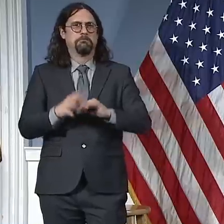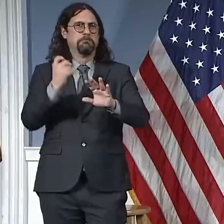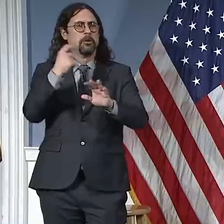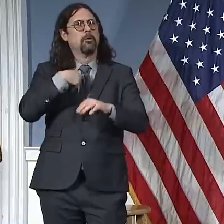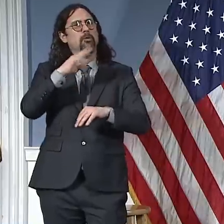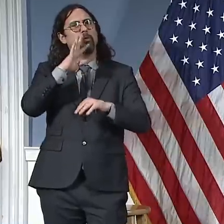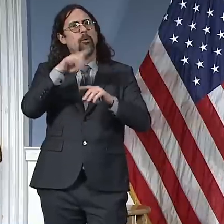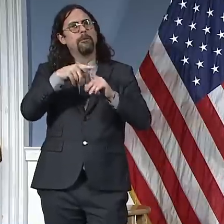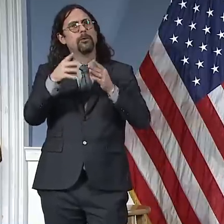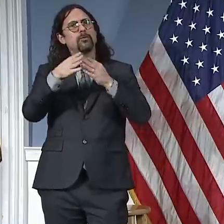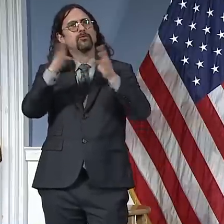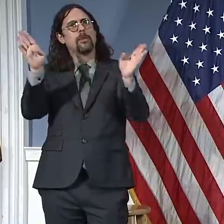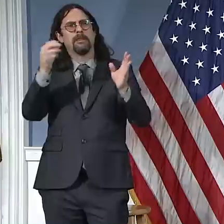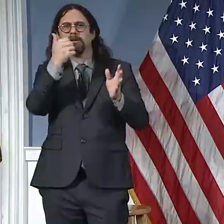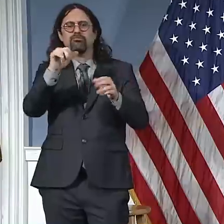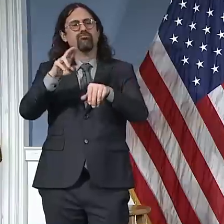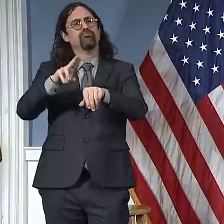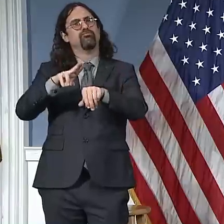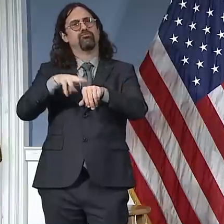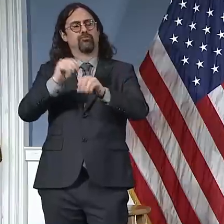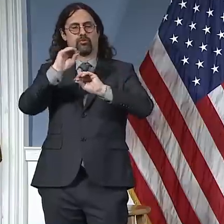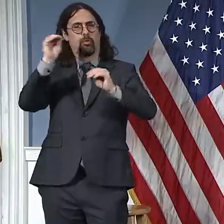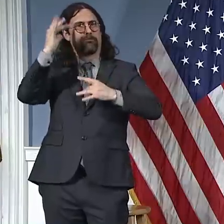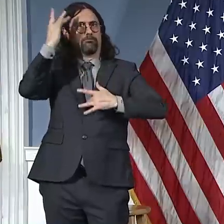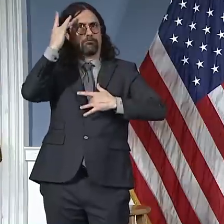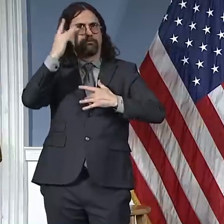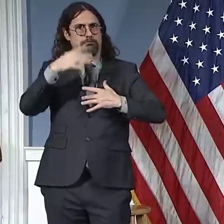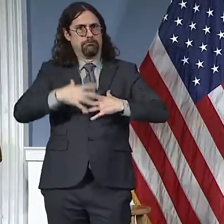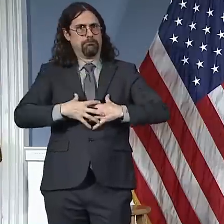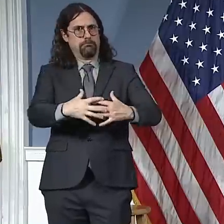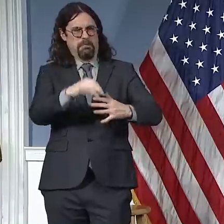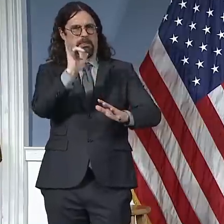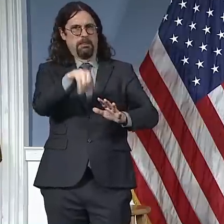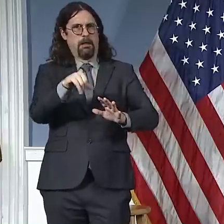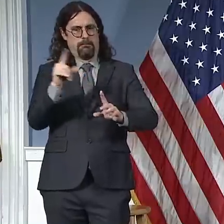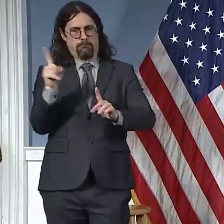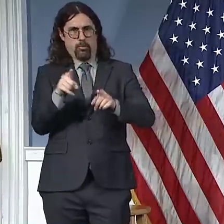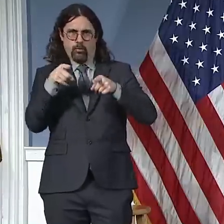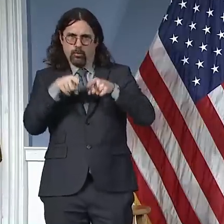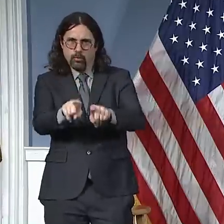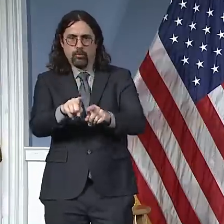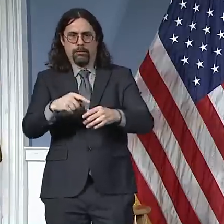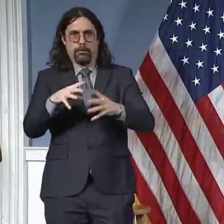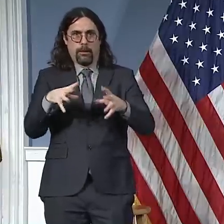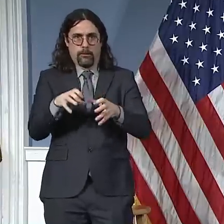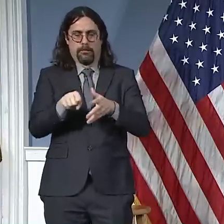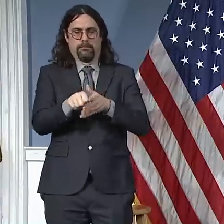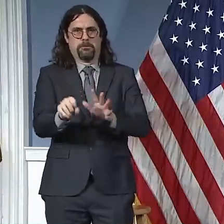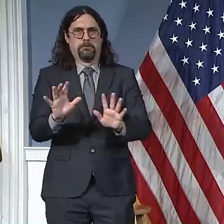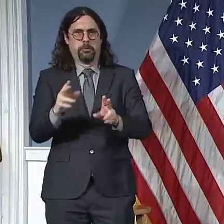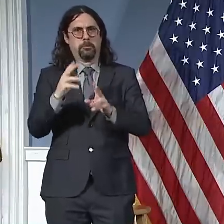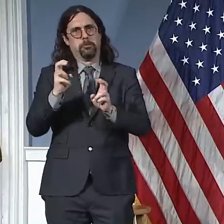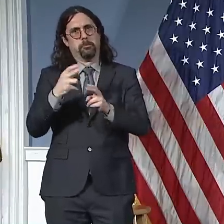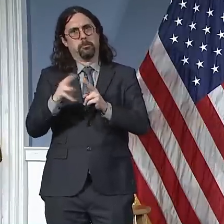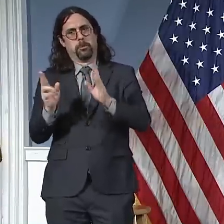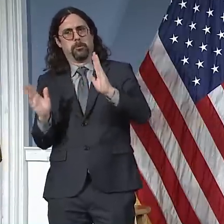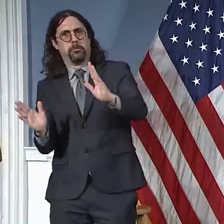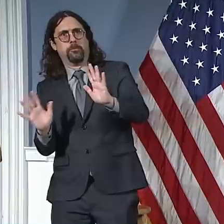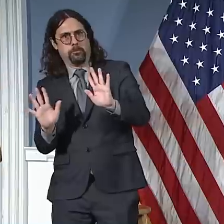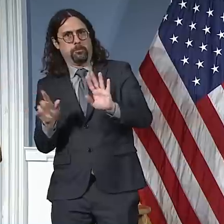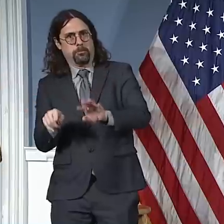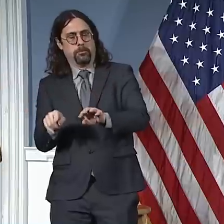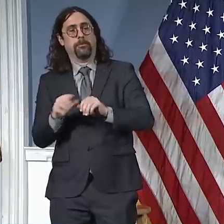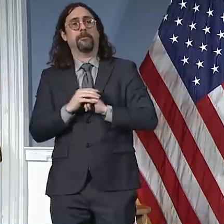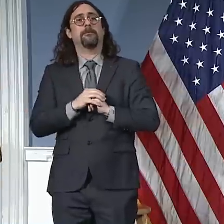very straightforward. If someone is healthy, then that partner is allowed in. If a partner is